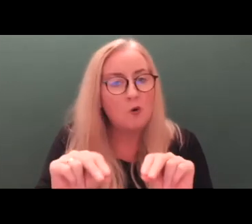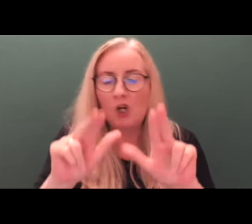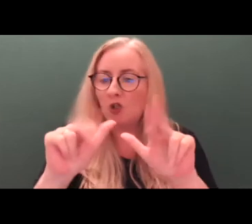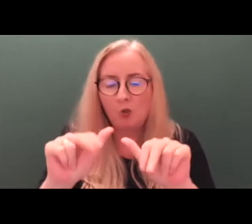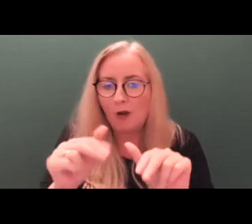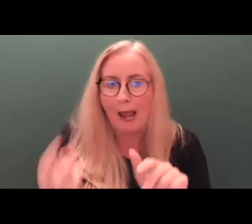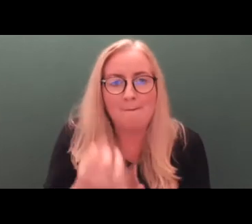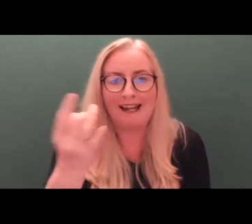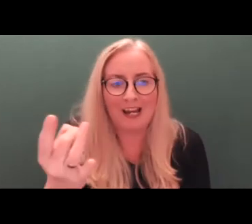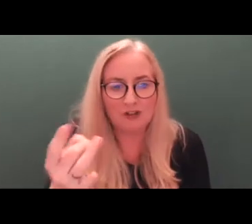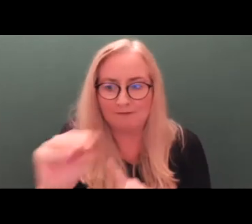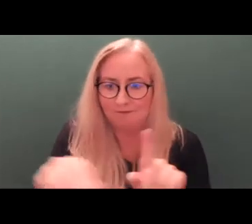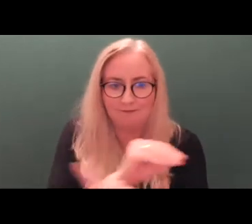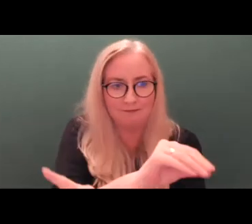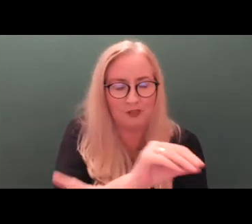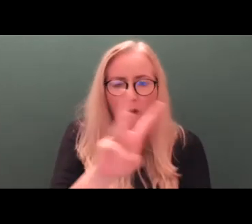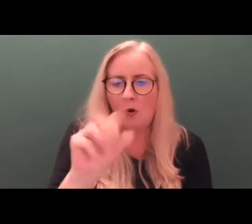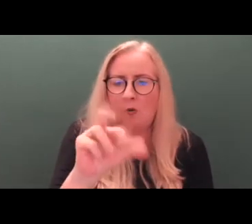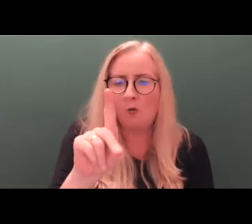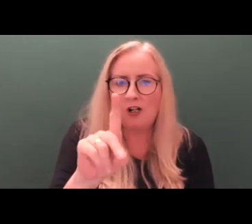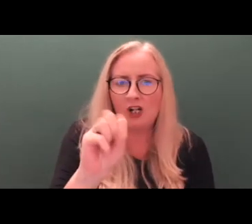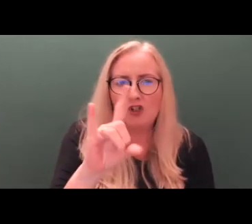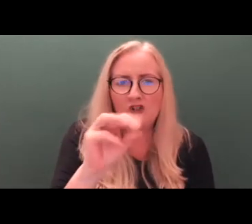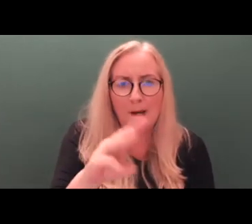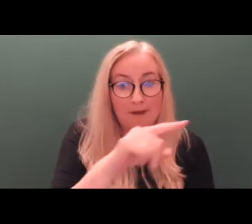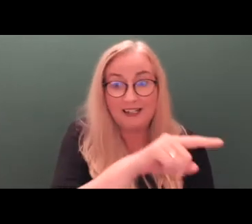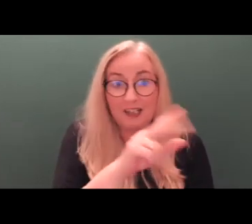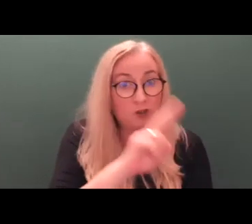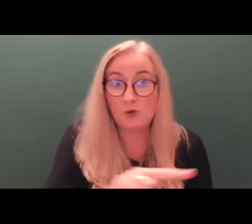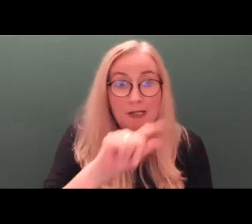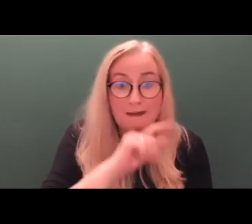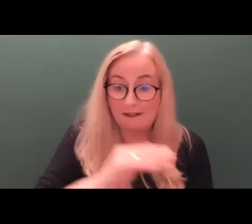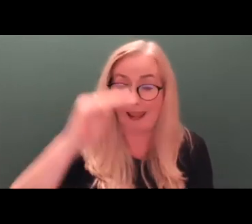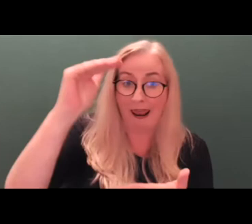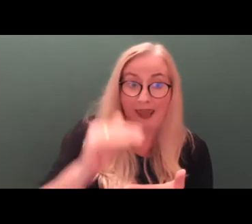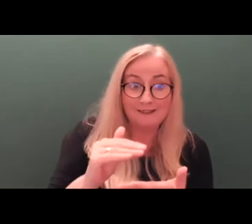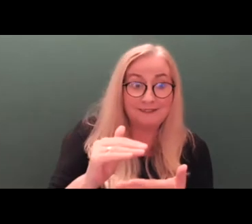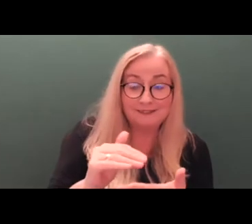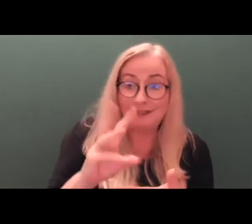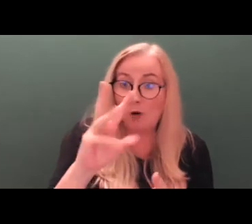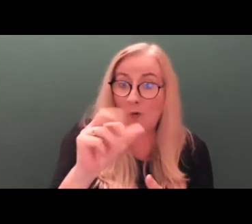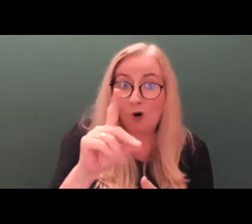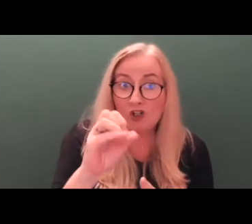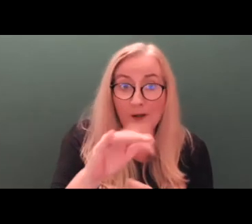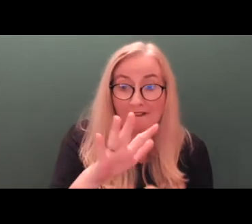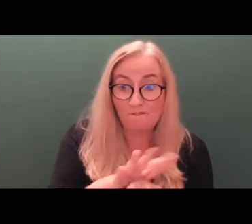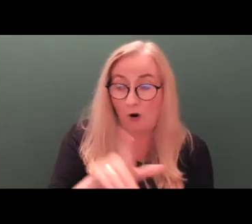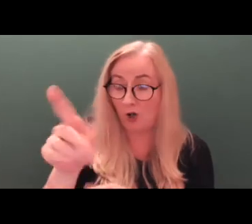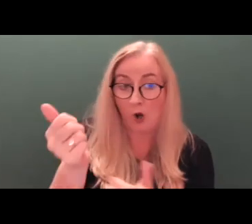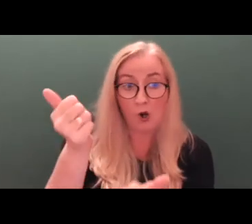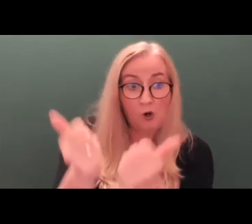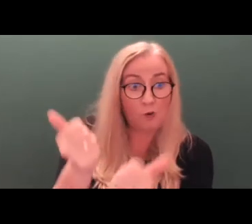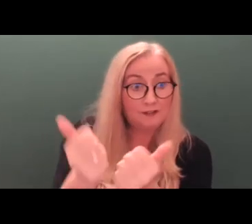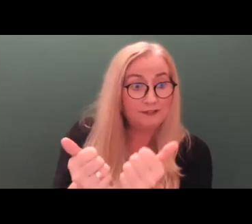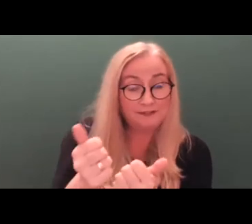bring adults into wardship will not substantially reduce the burden of wardship matters on the Court's judicial resources.